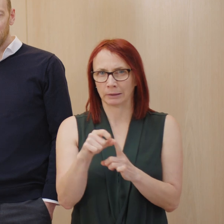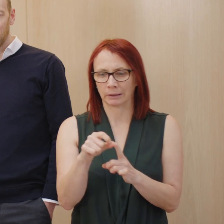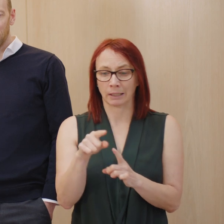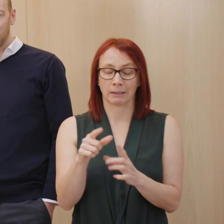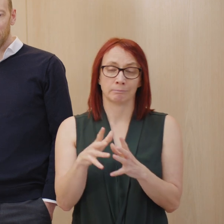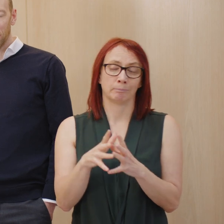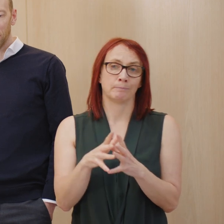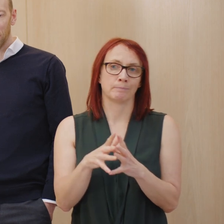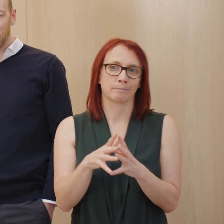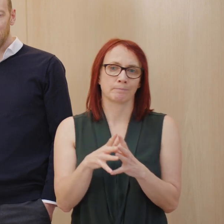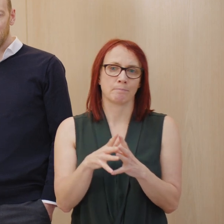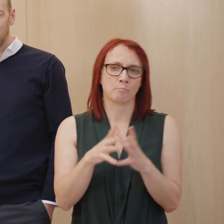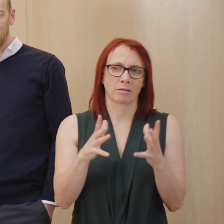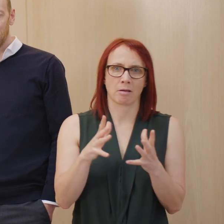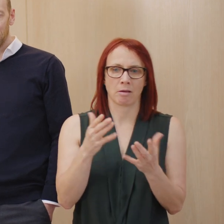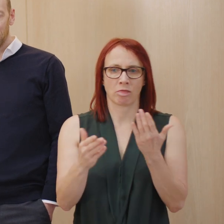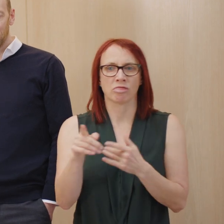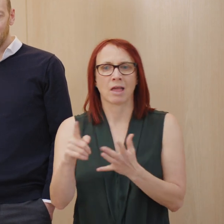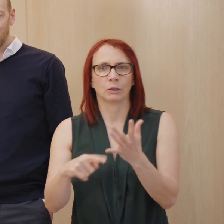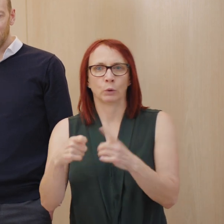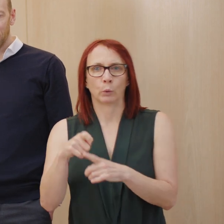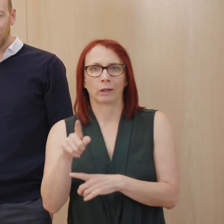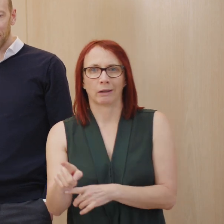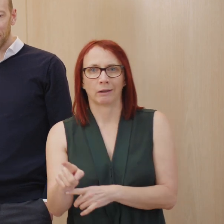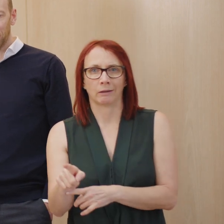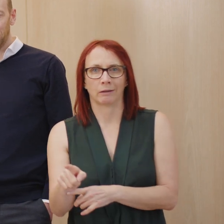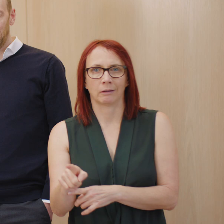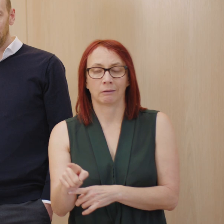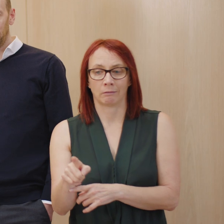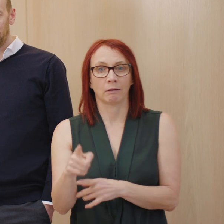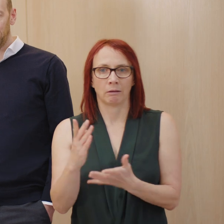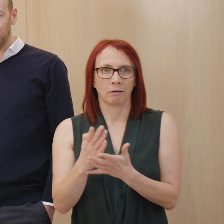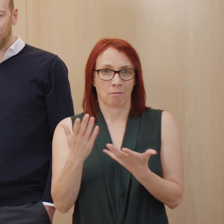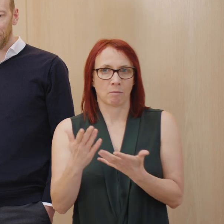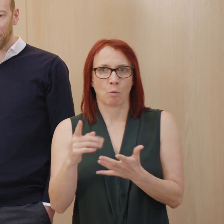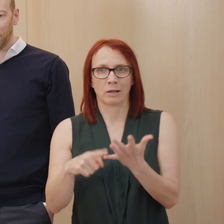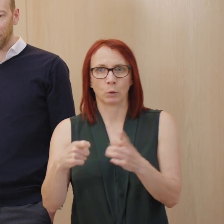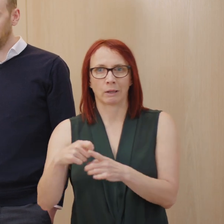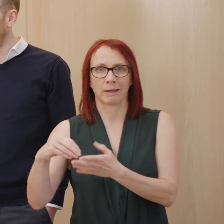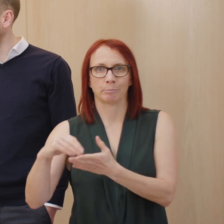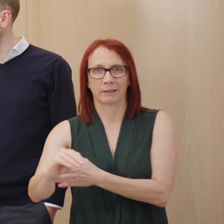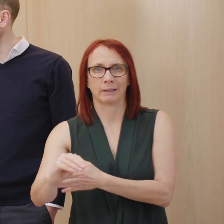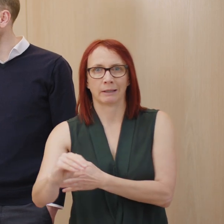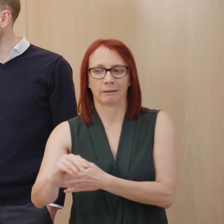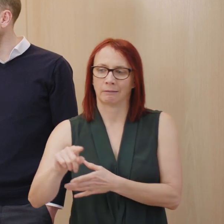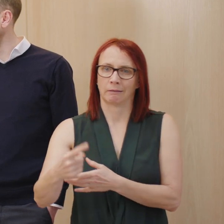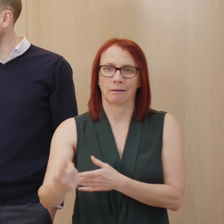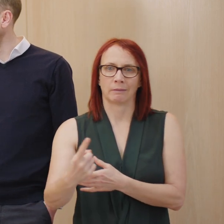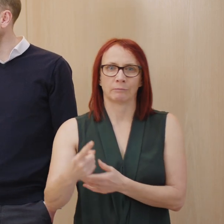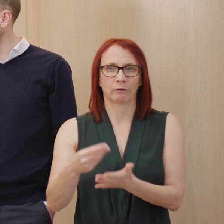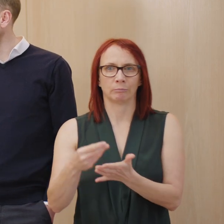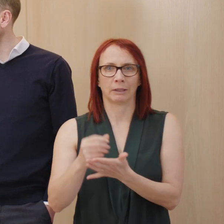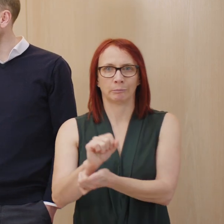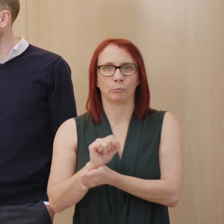the UK government has. And that is currently covered by the UK government. They borrow money on